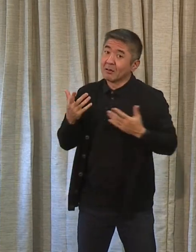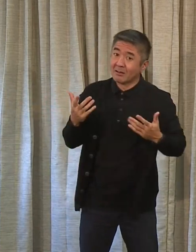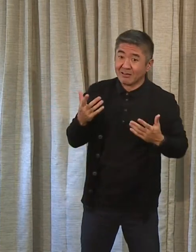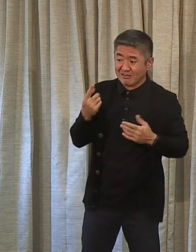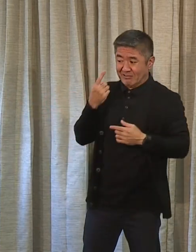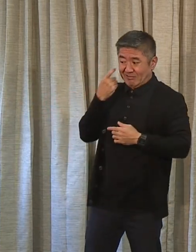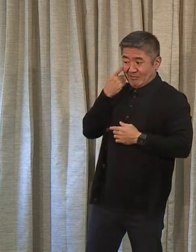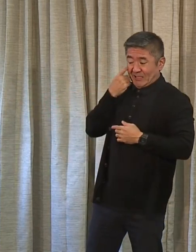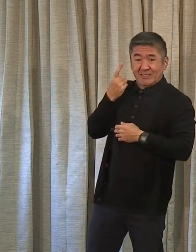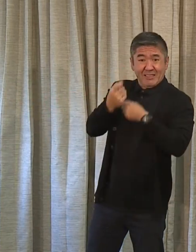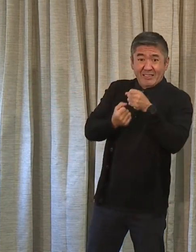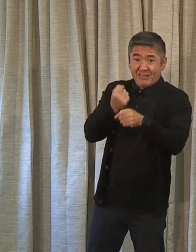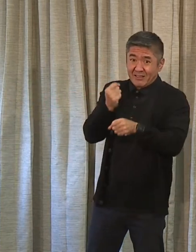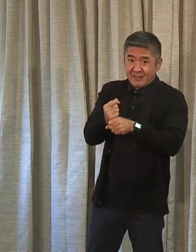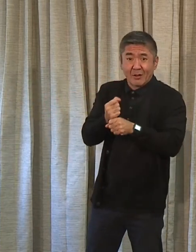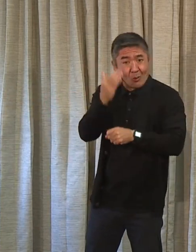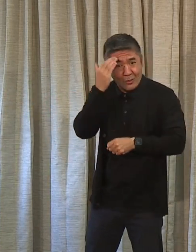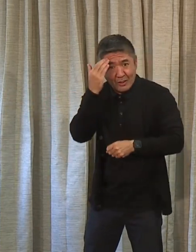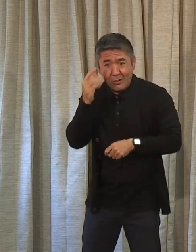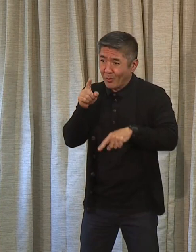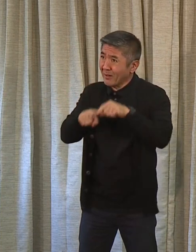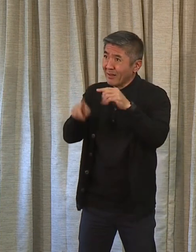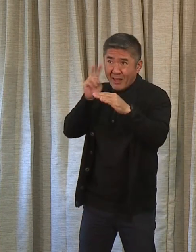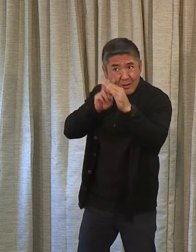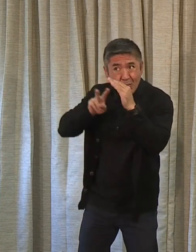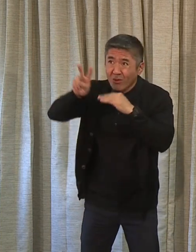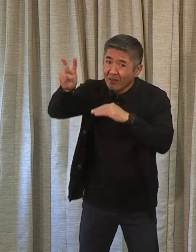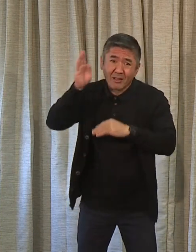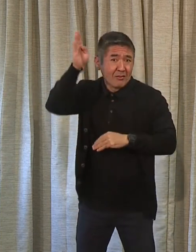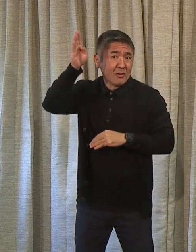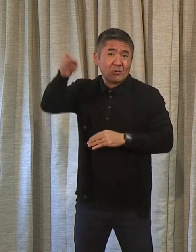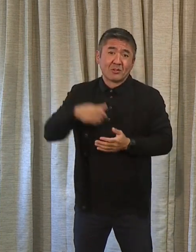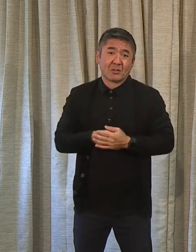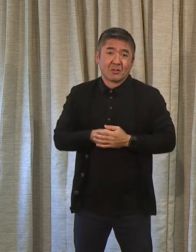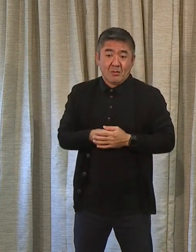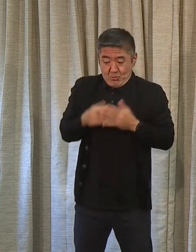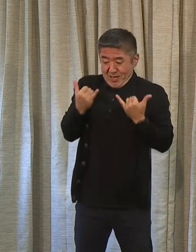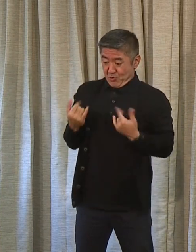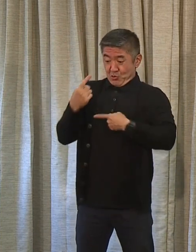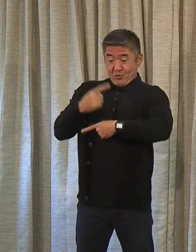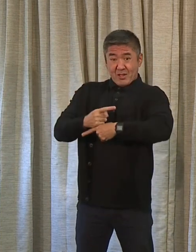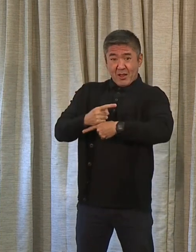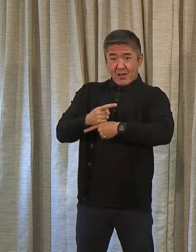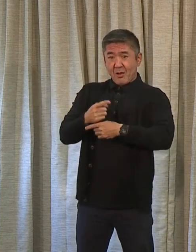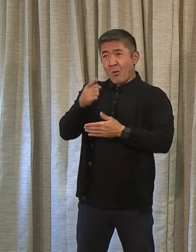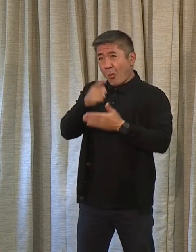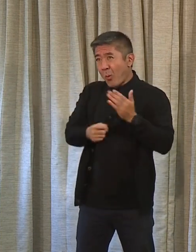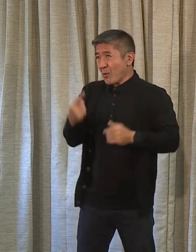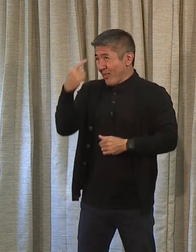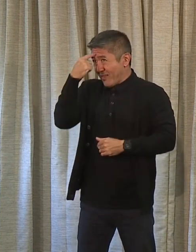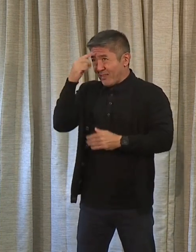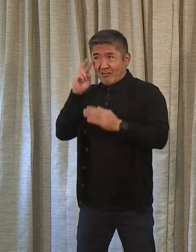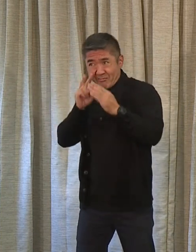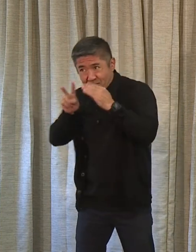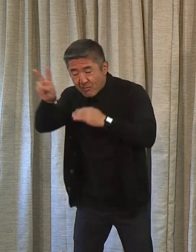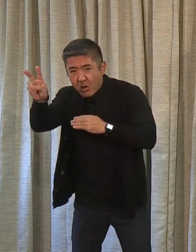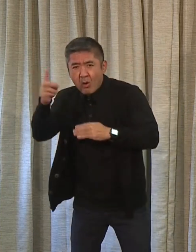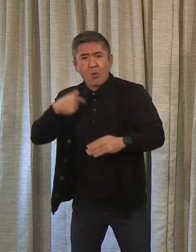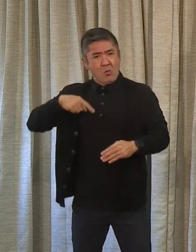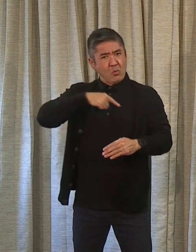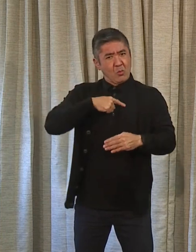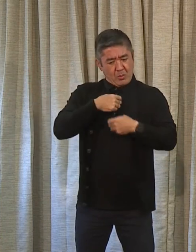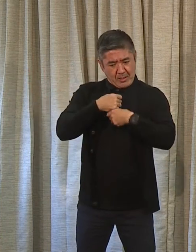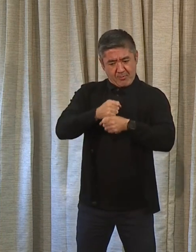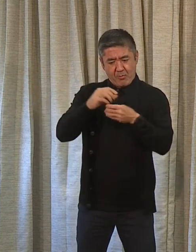as far as predicting the future. But to the best of our ability, knowing where we are right now, we've put together the numbers to create something we think